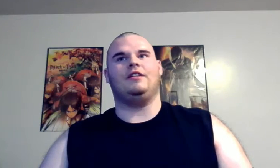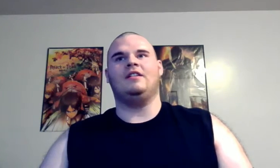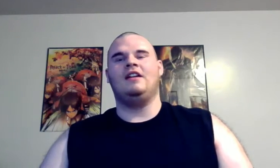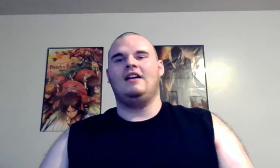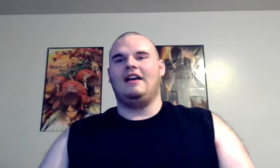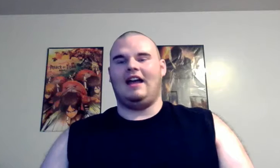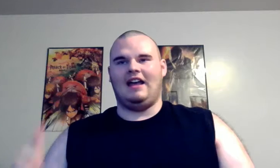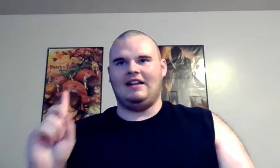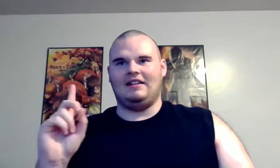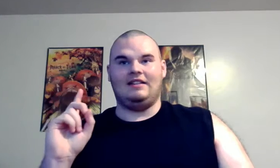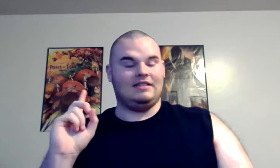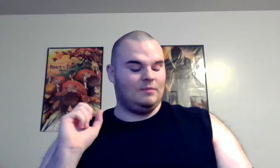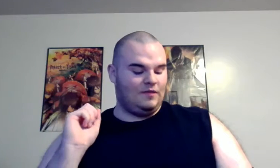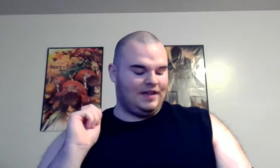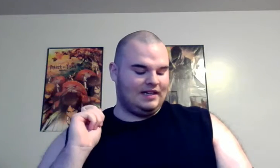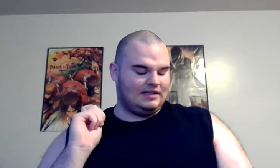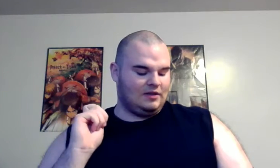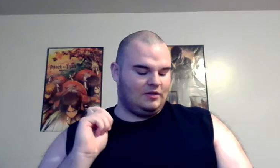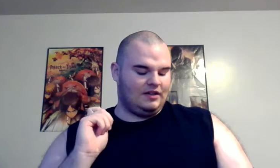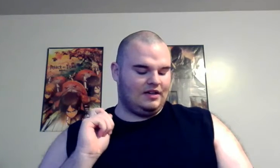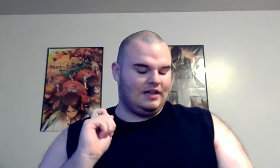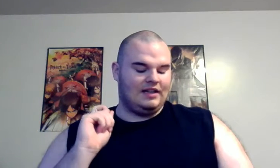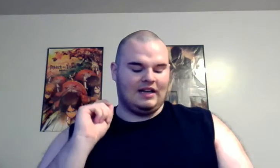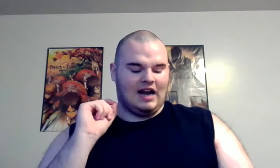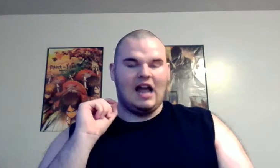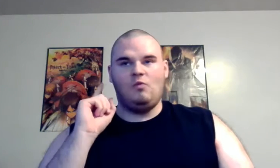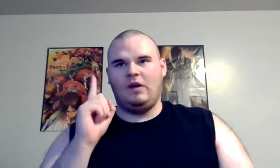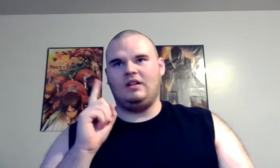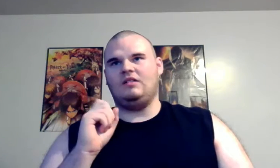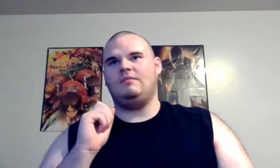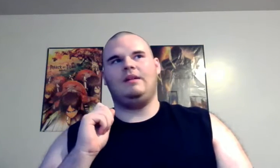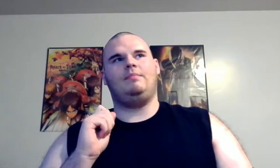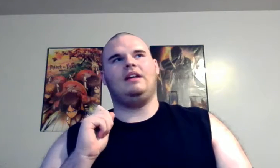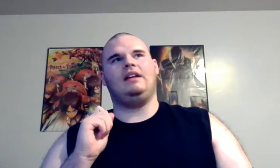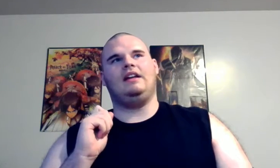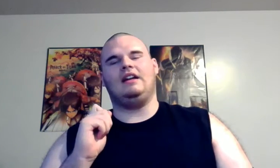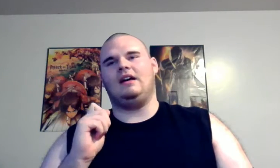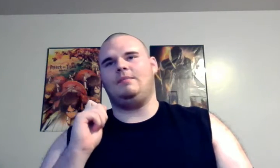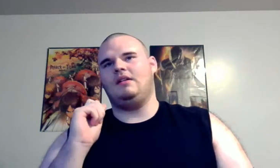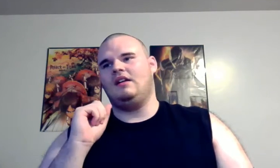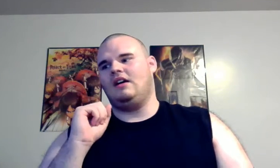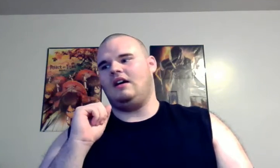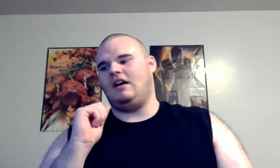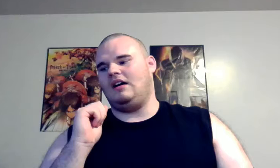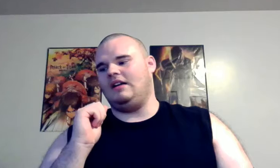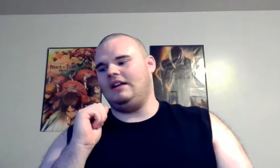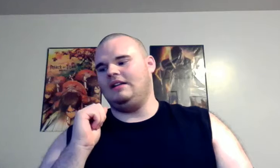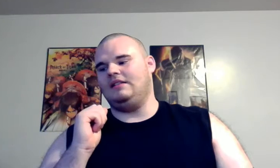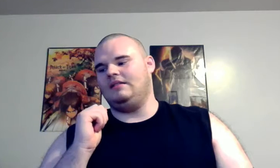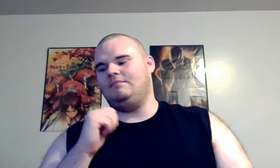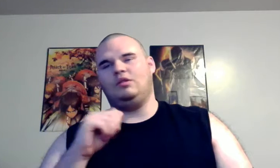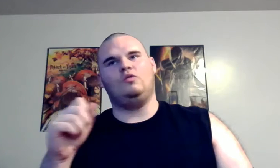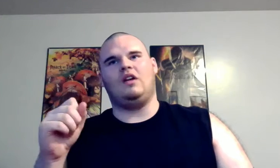and this movie is so good that i will be picking it up on in blu-ray